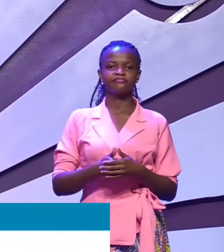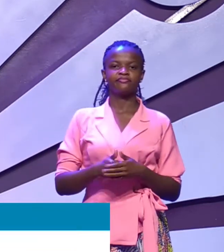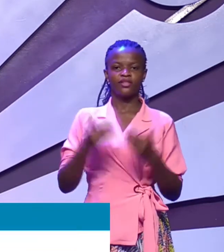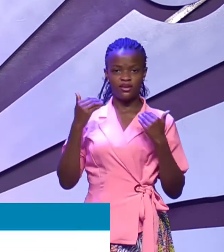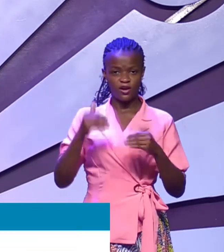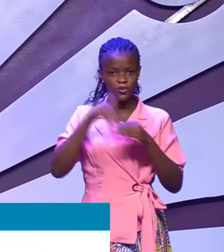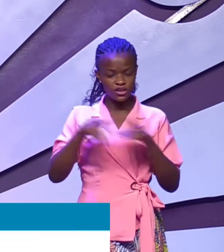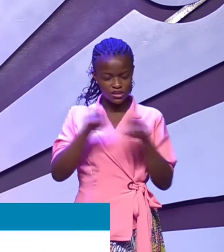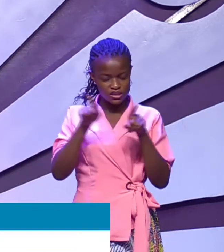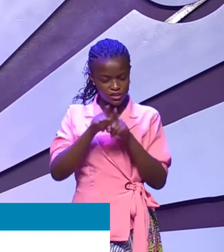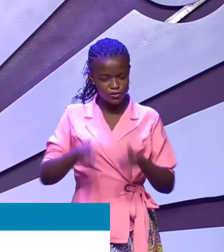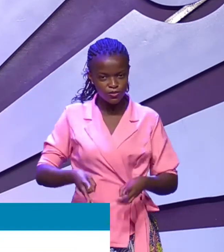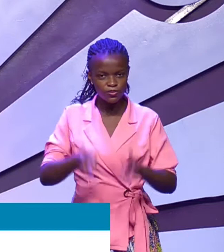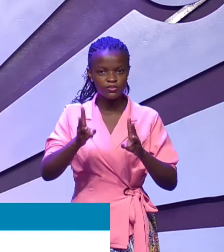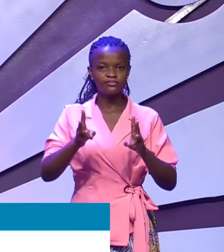In the same way,